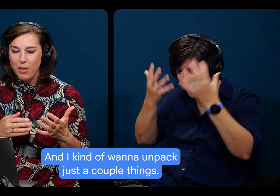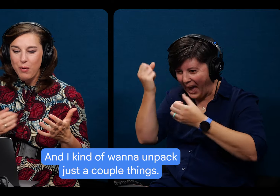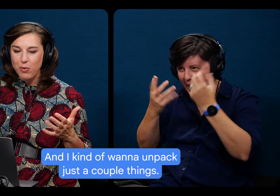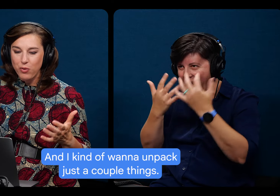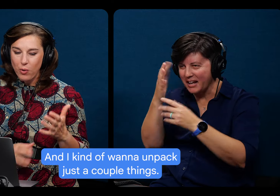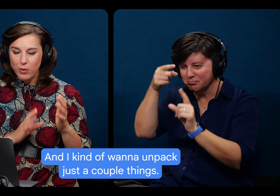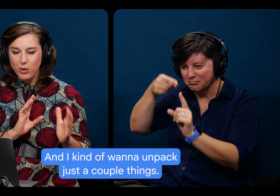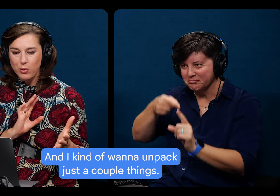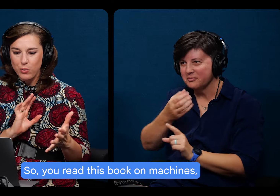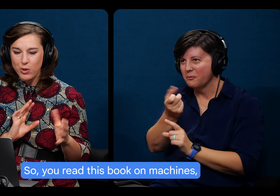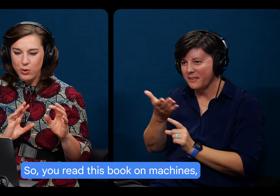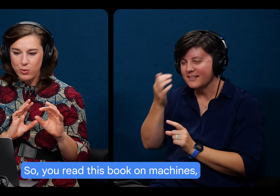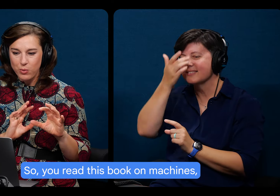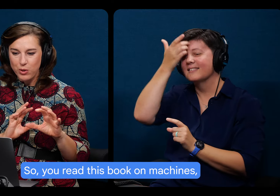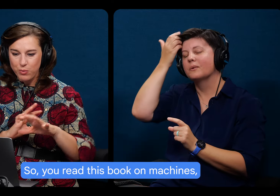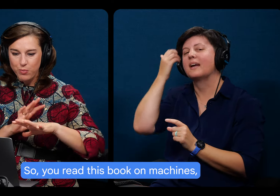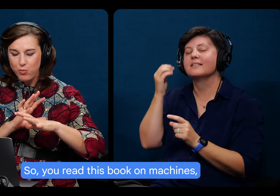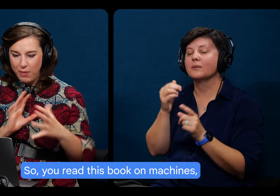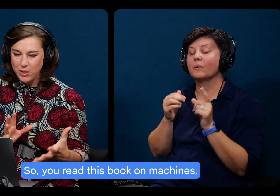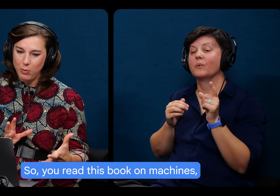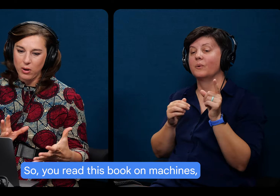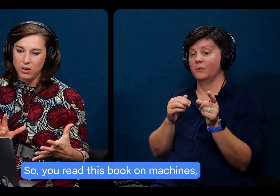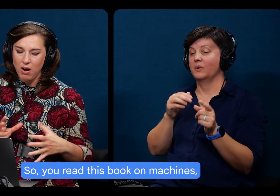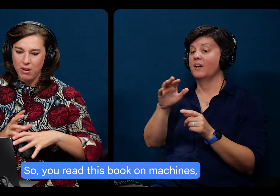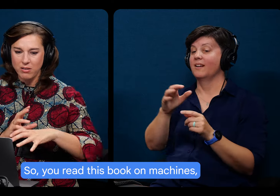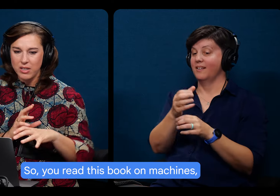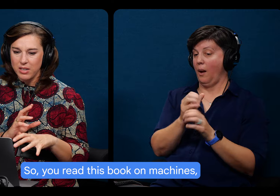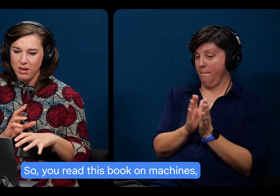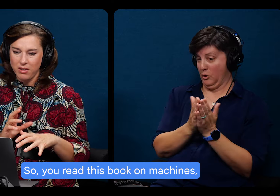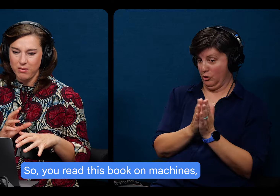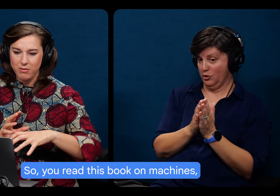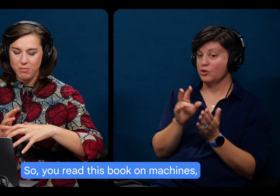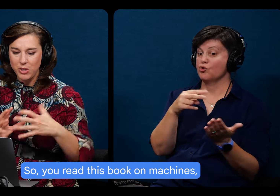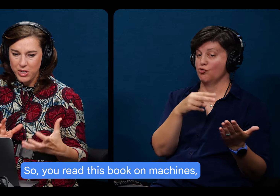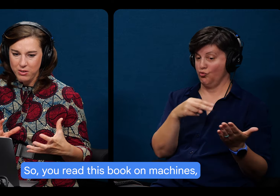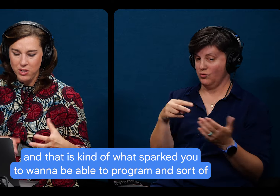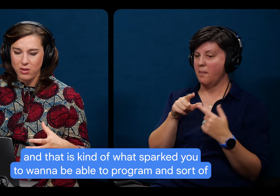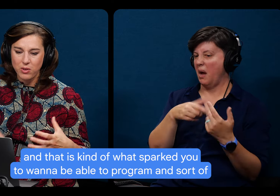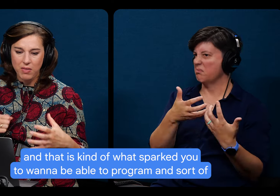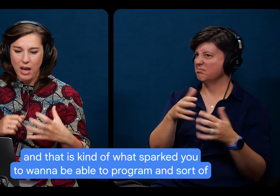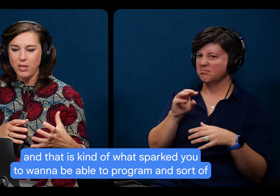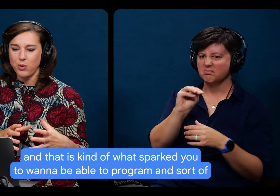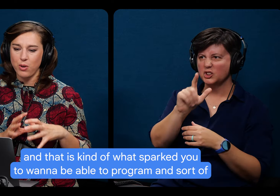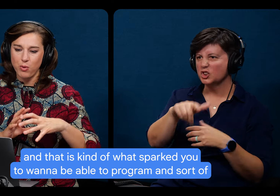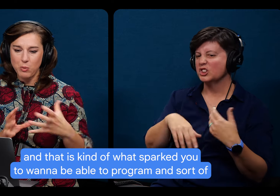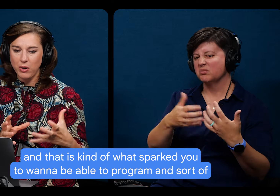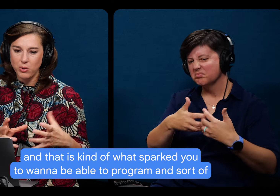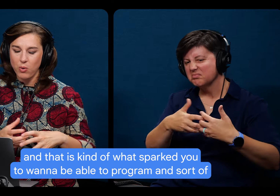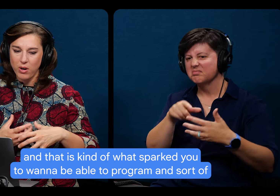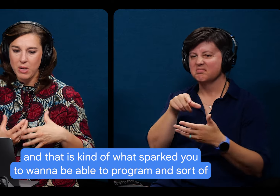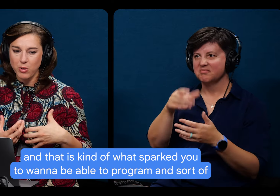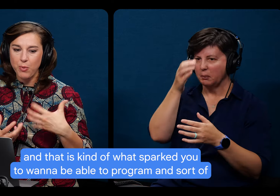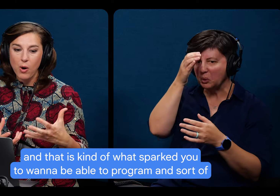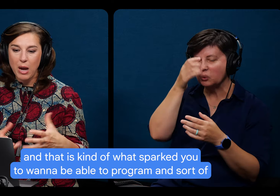so you you know, you you read this book on on machines and that is kind of what sparked